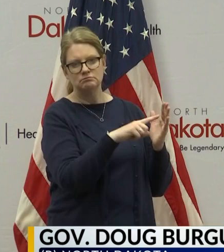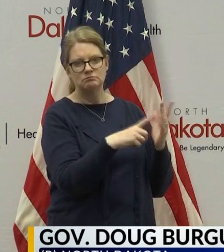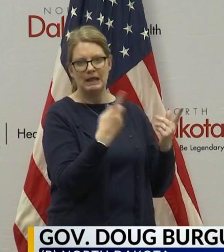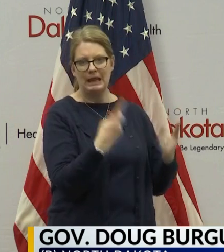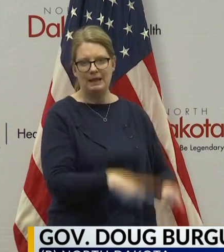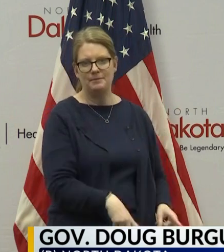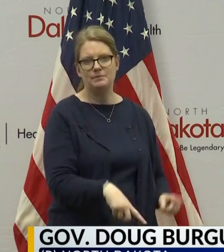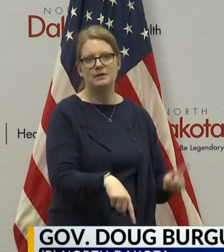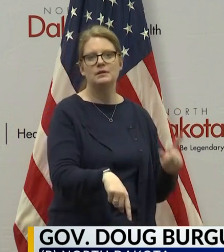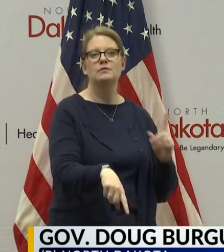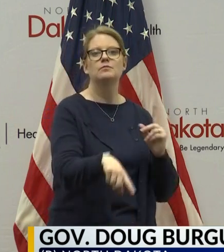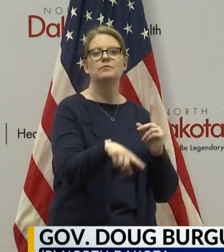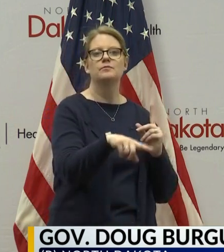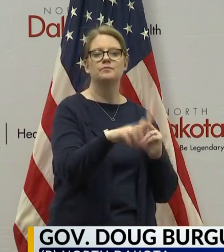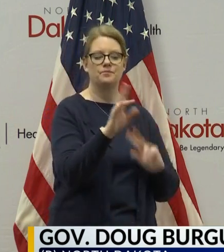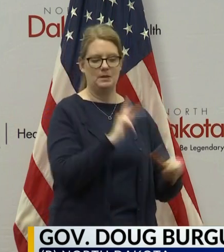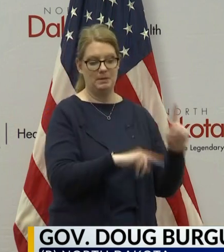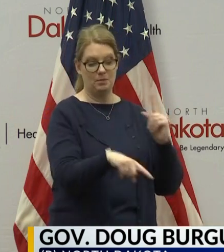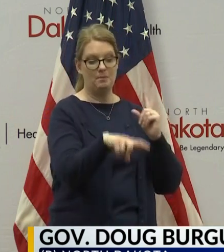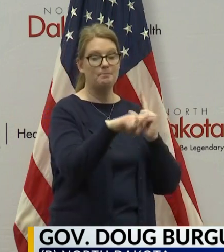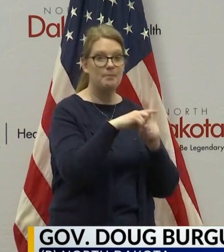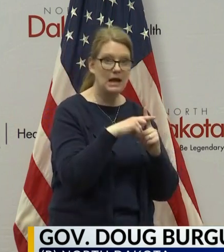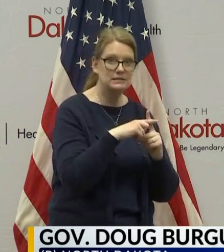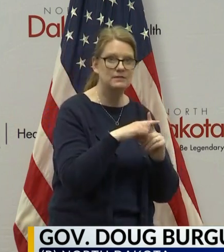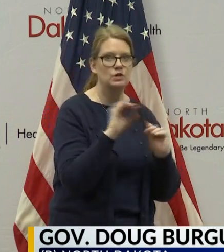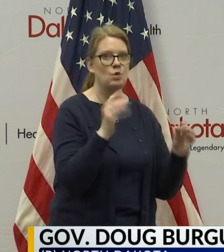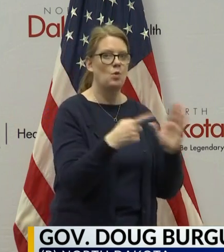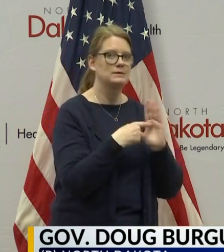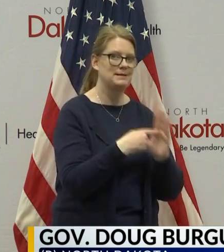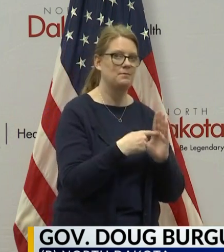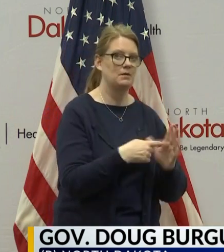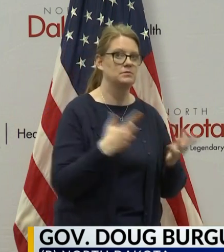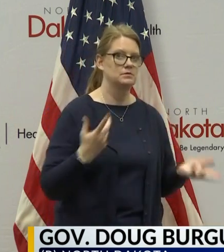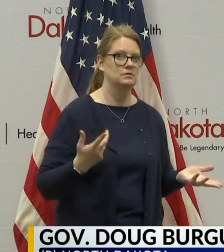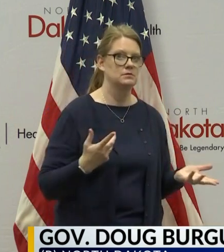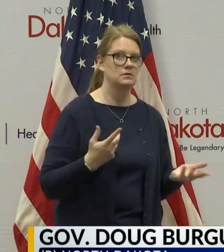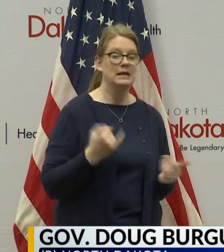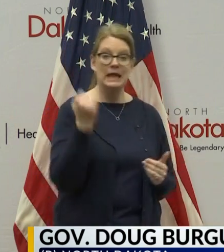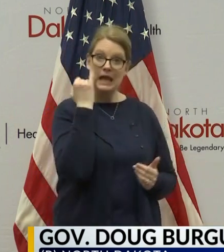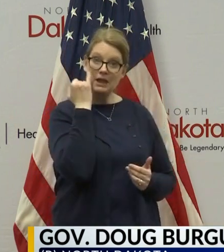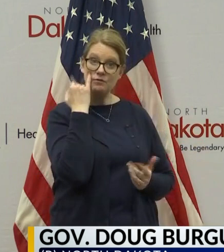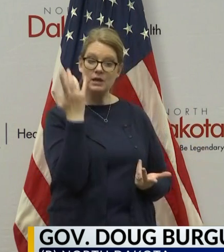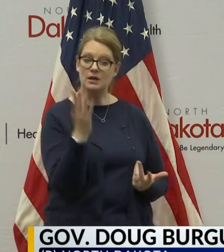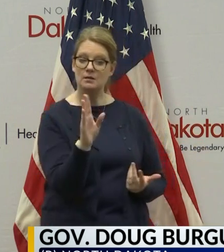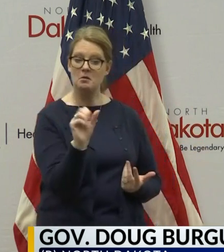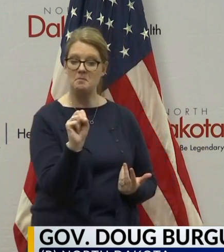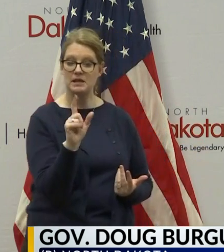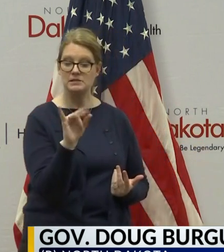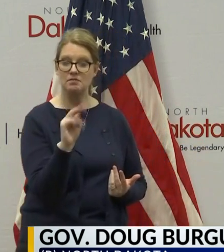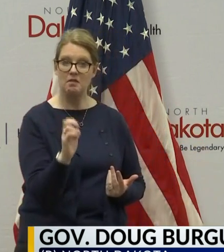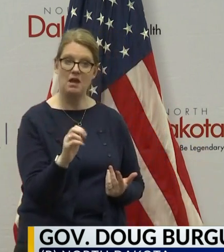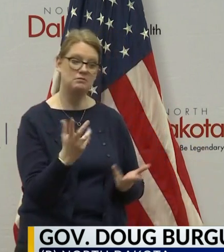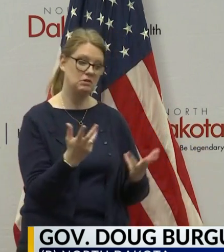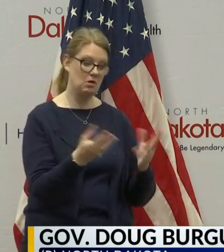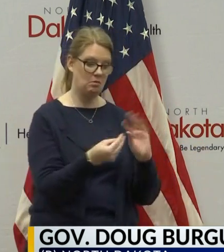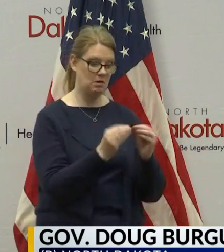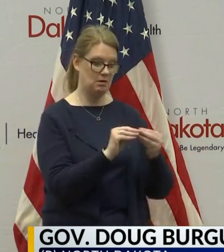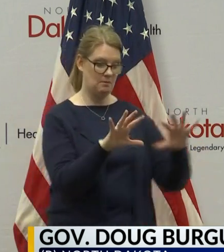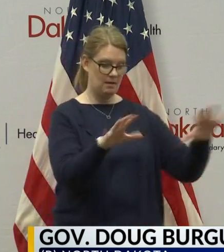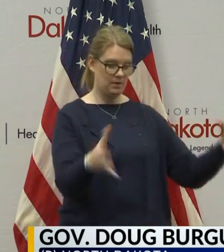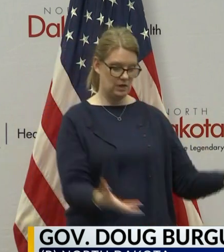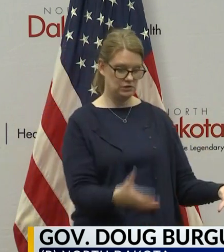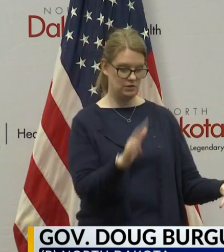you know, people were positive that had no symptoms. So if we can get a baseline and say, wow, in a population of